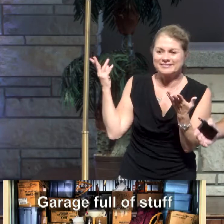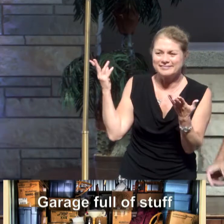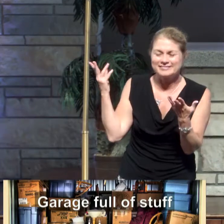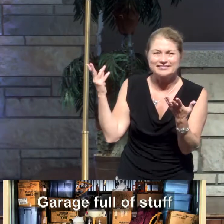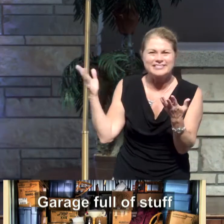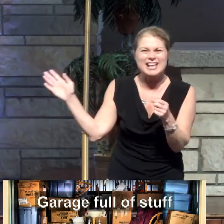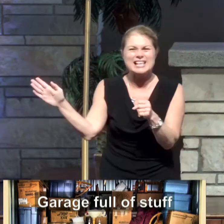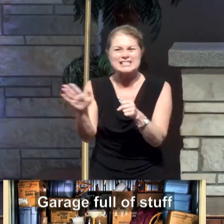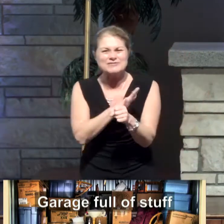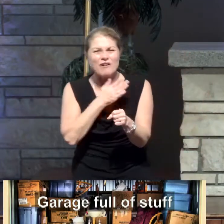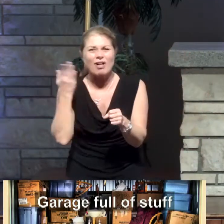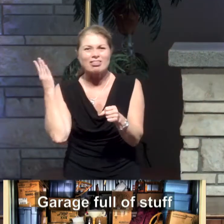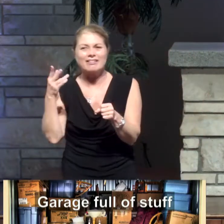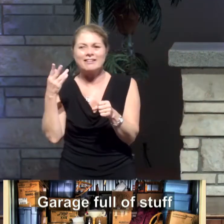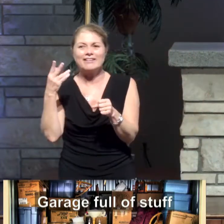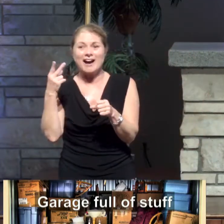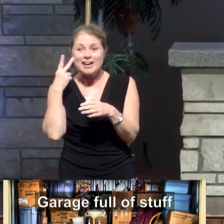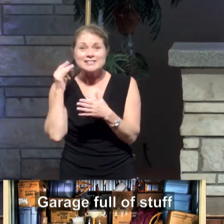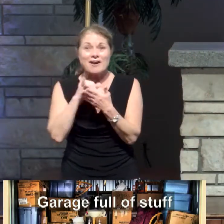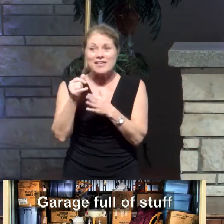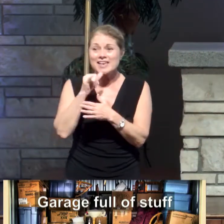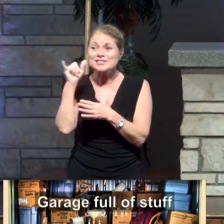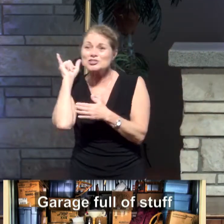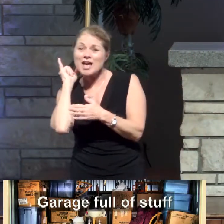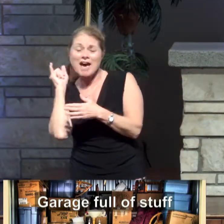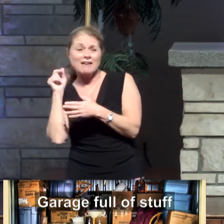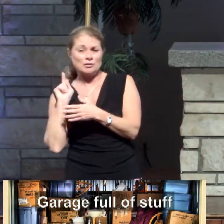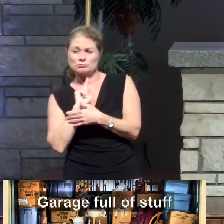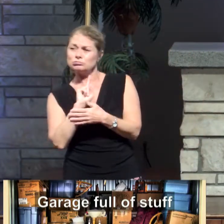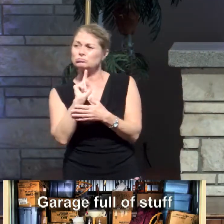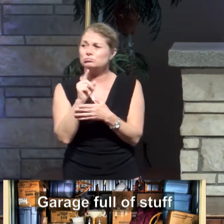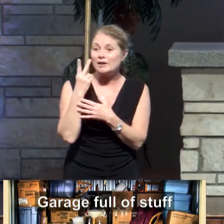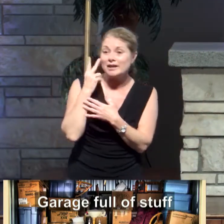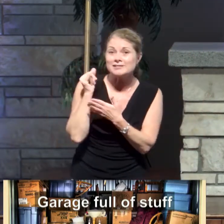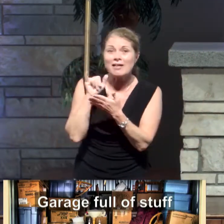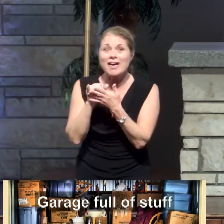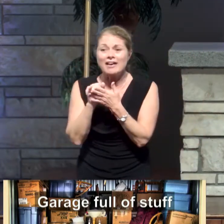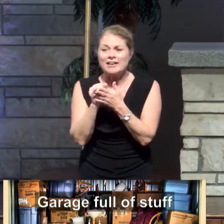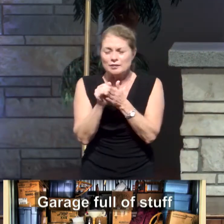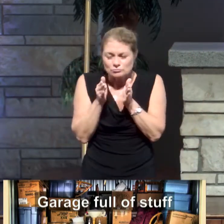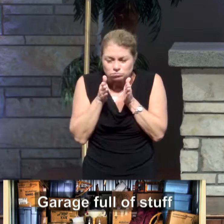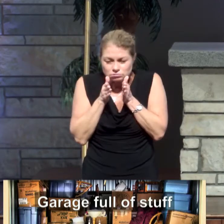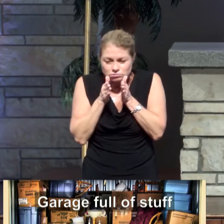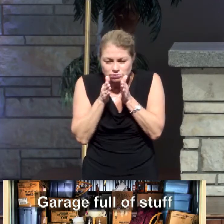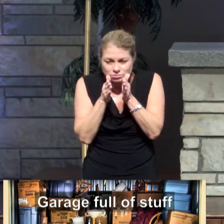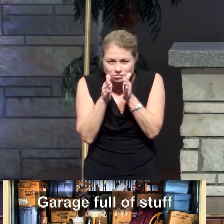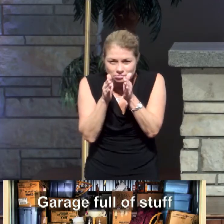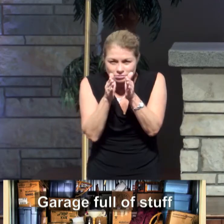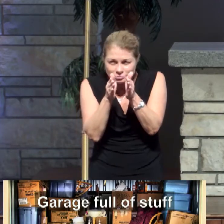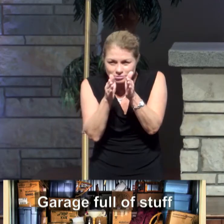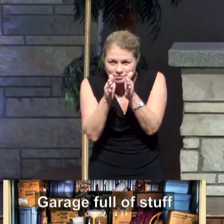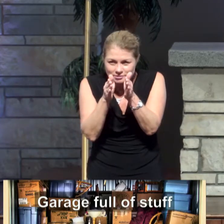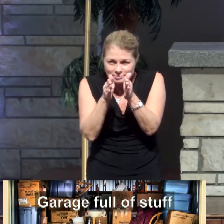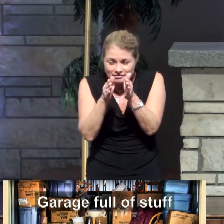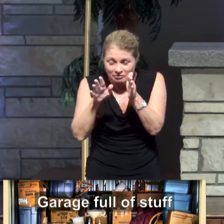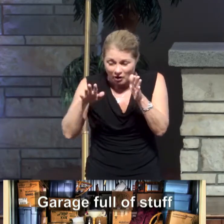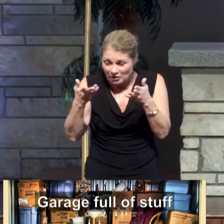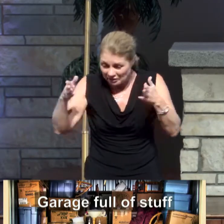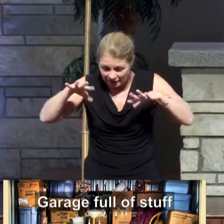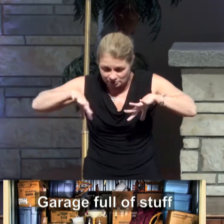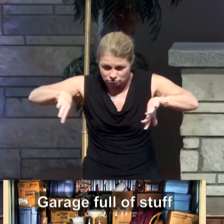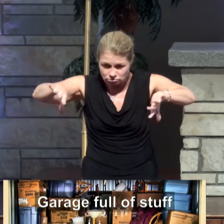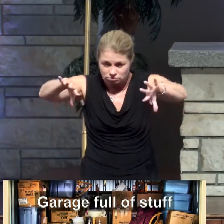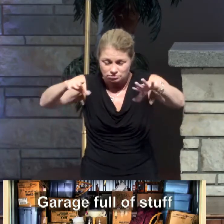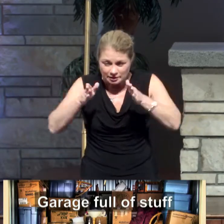I just saw one yesterday walking through my neighborhood. You know, some of them, they have this very narrow walkway going right down the middle of all that stuff so they can get to the